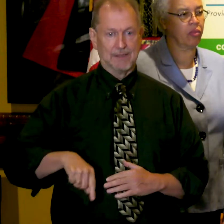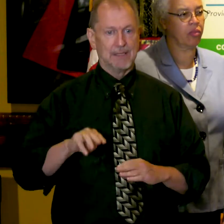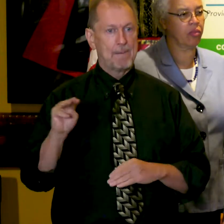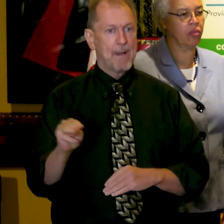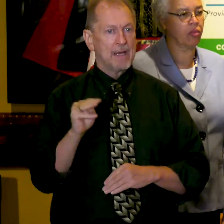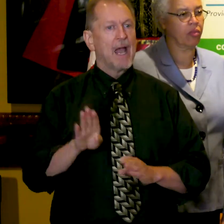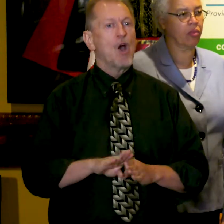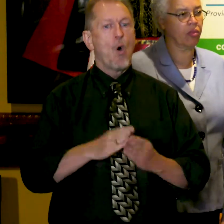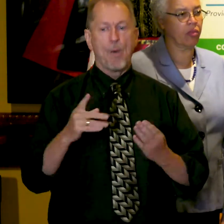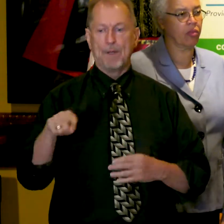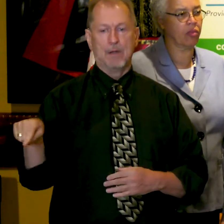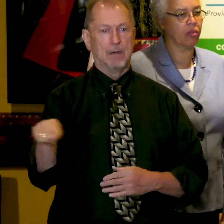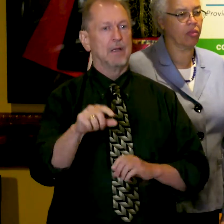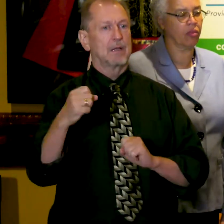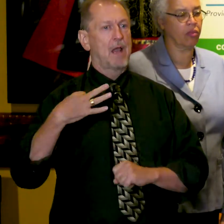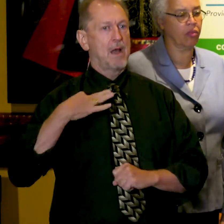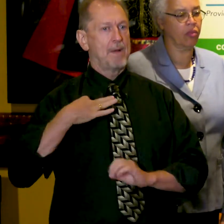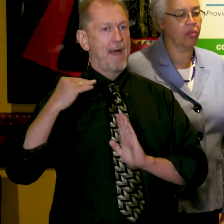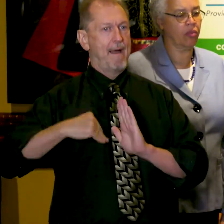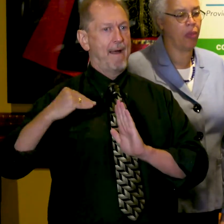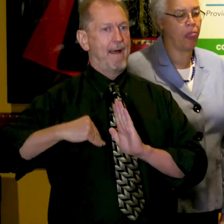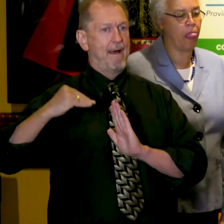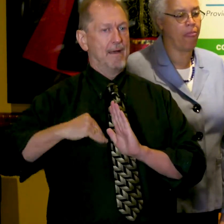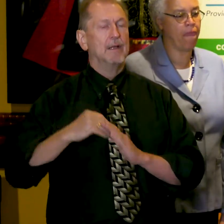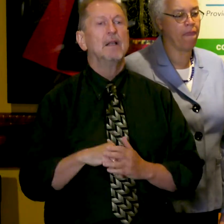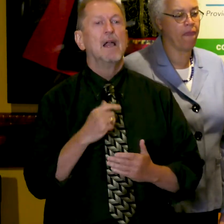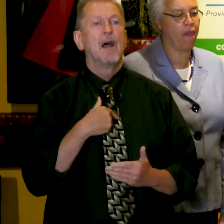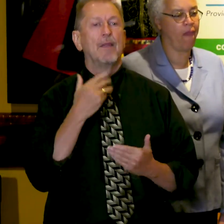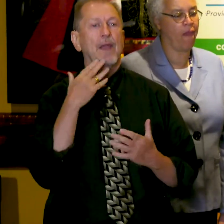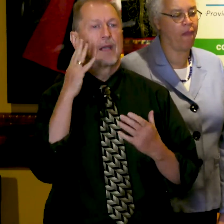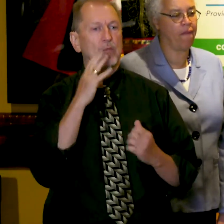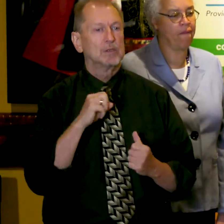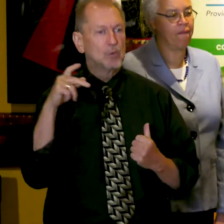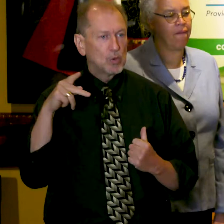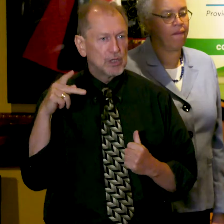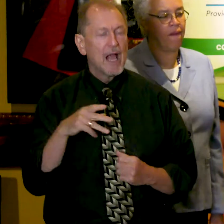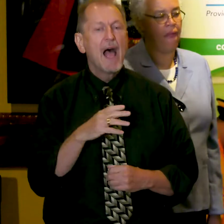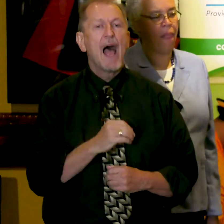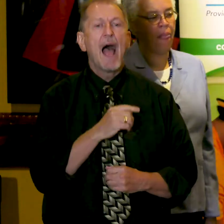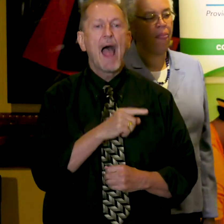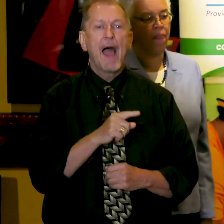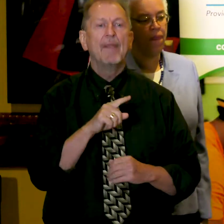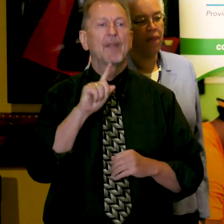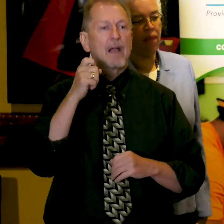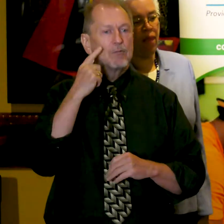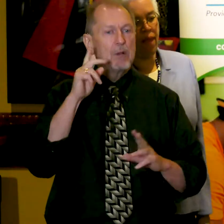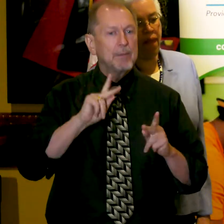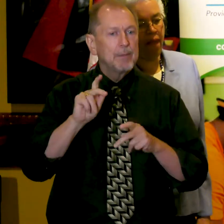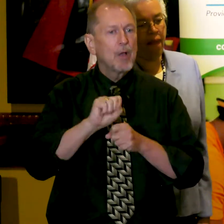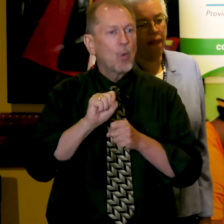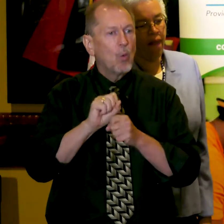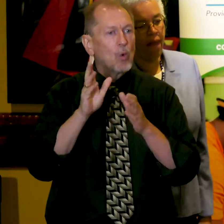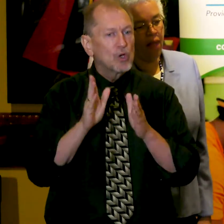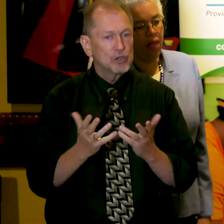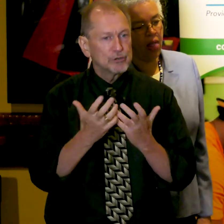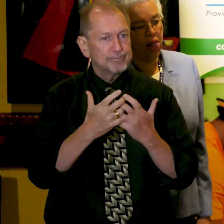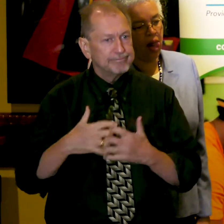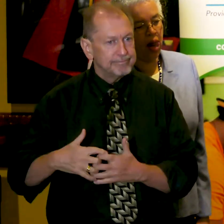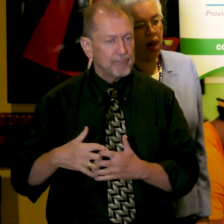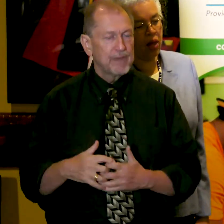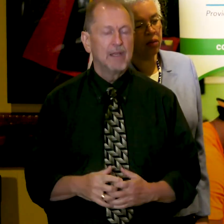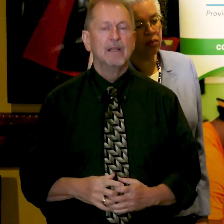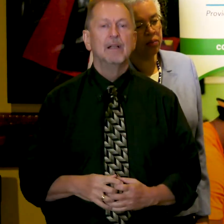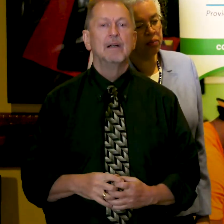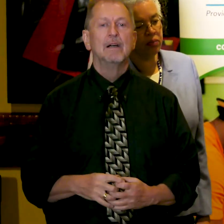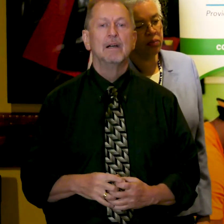I want to thank again President Preckwekel and Xochie Flores as well as both of your teams for making this a reality. Thank you again and I will